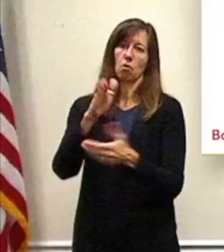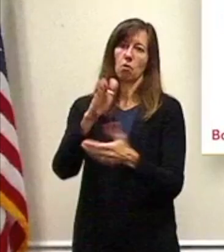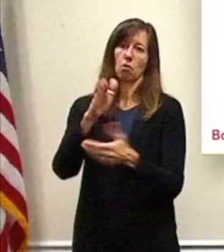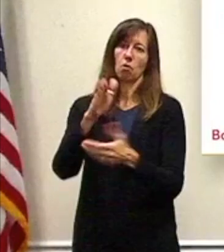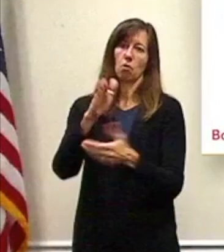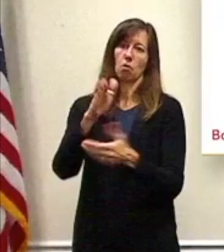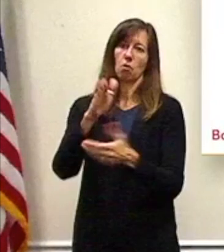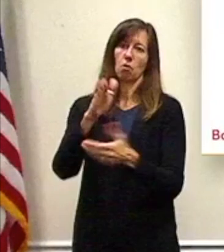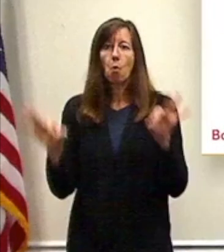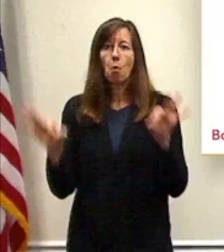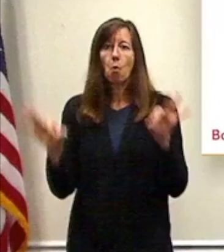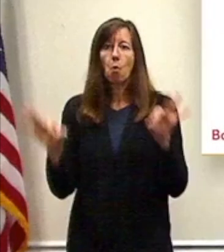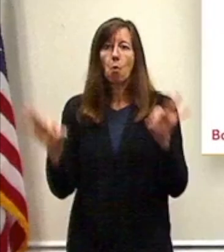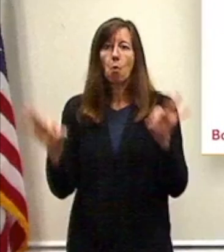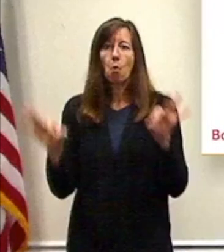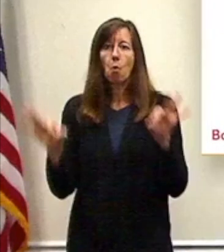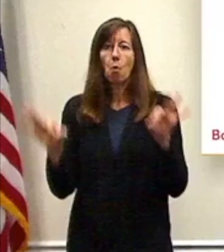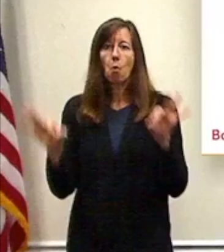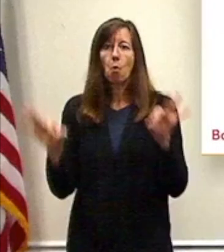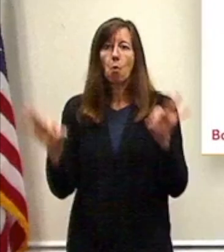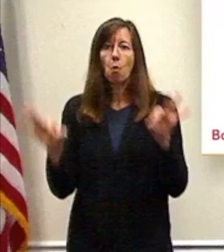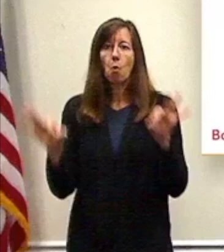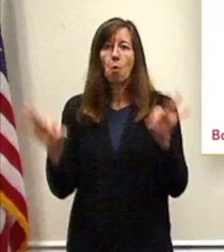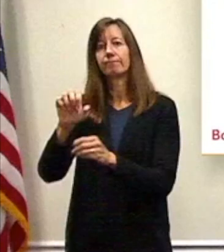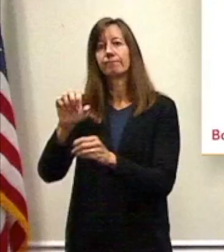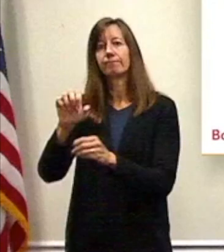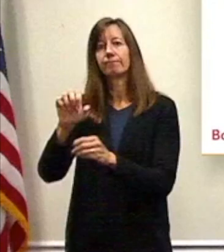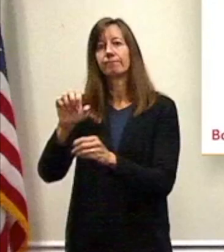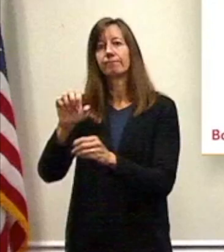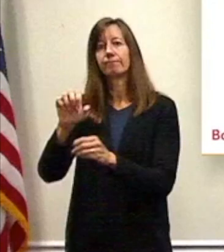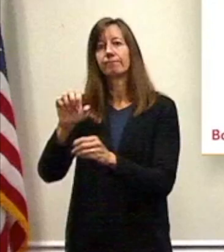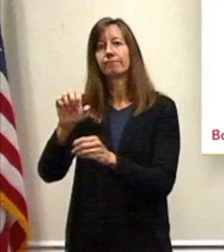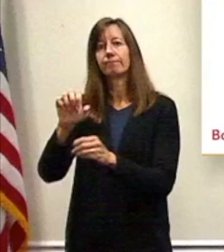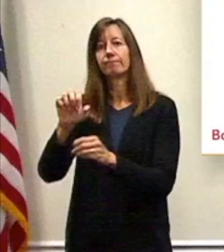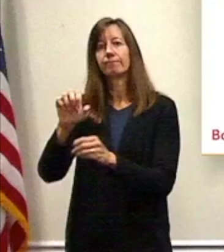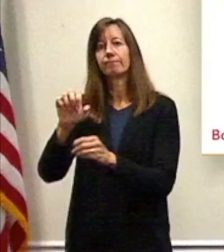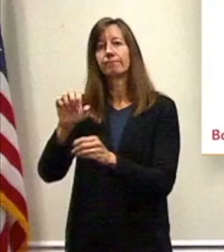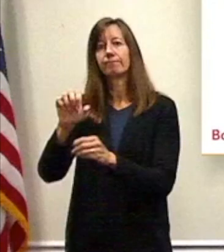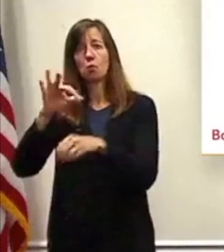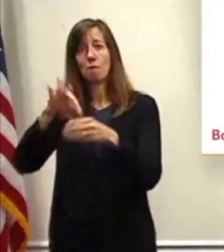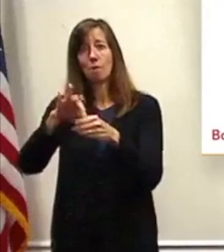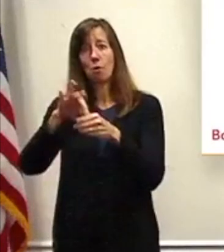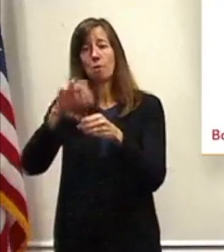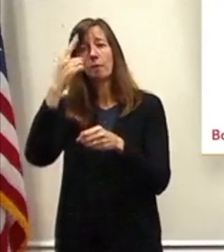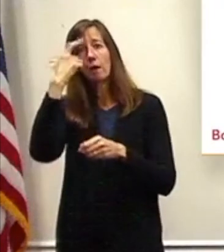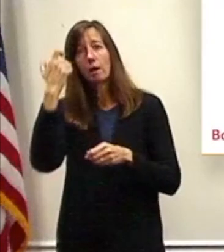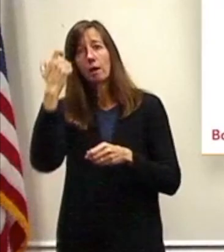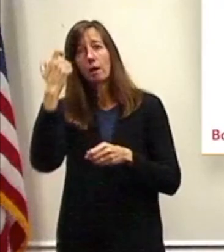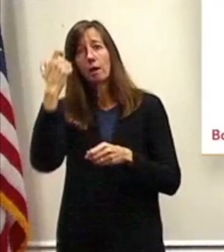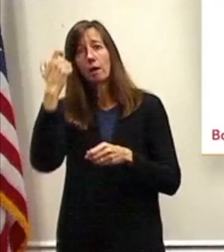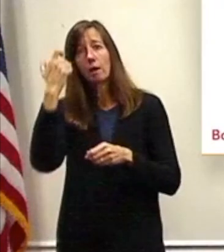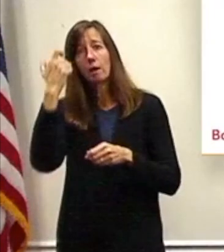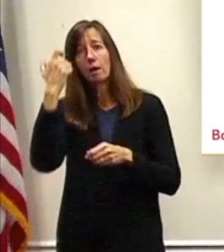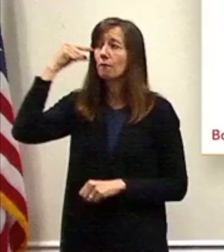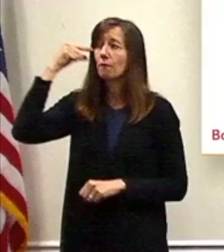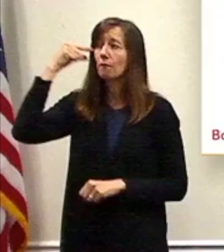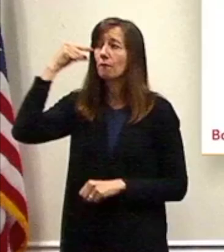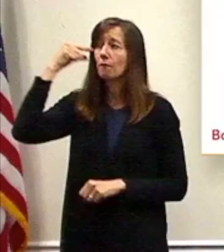all others are reliant because we need government to protect the rest. So that said,